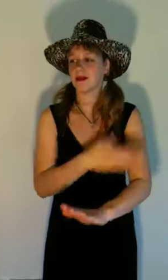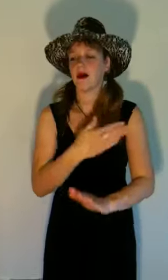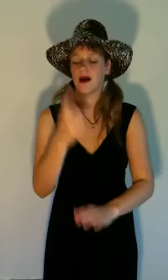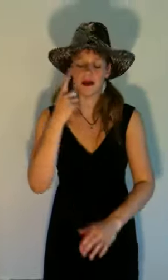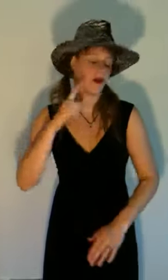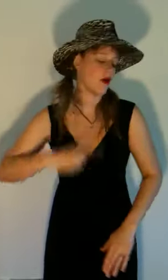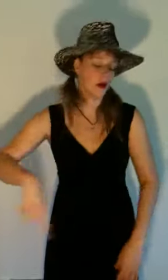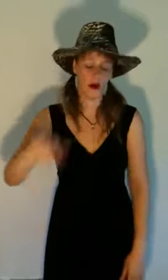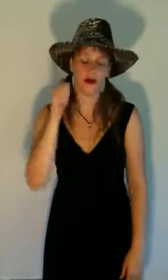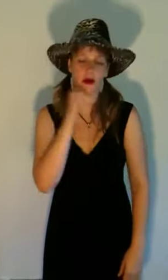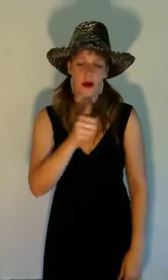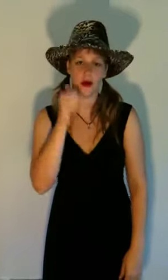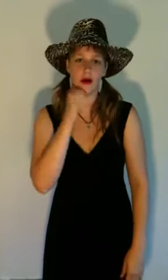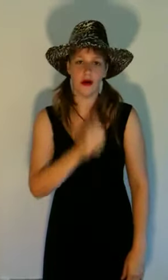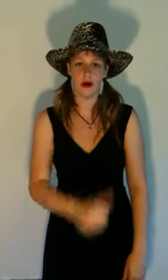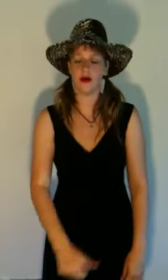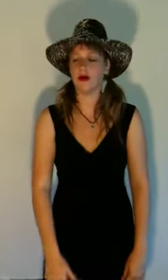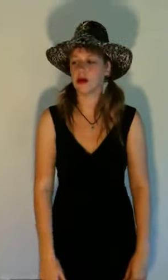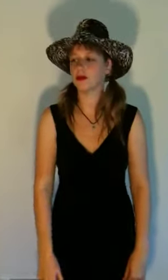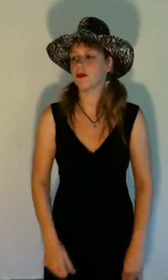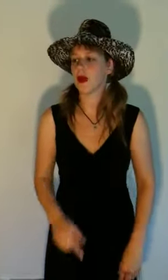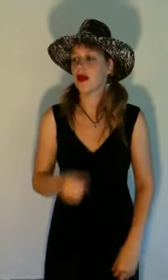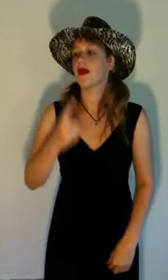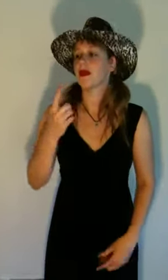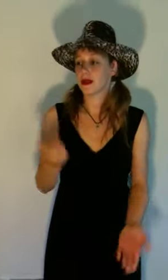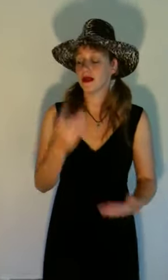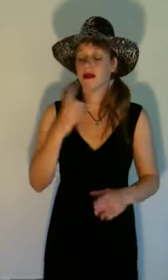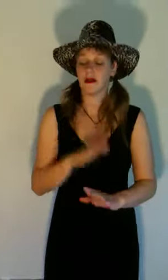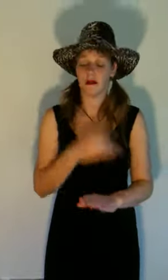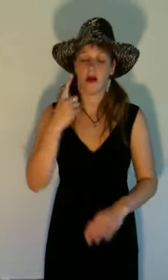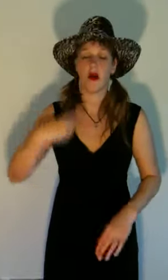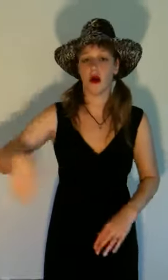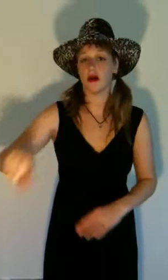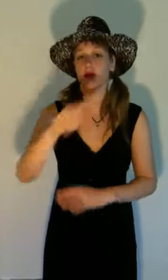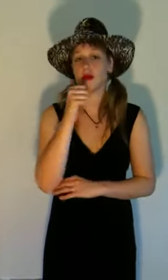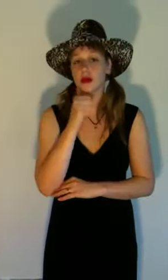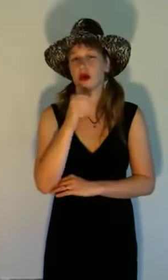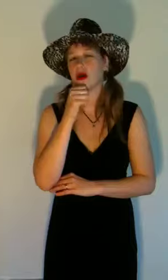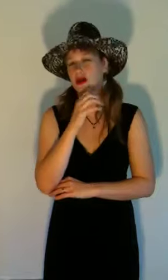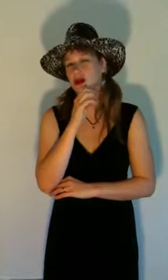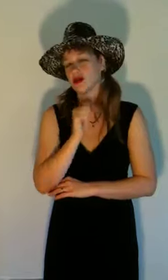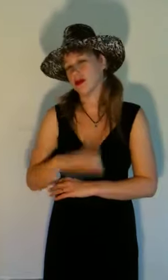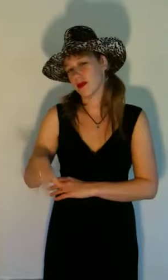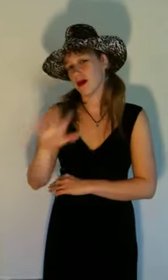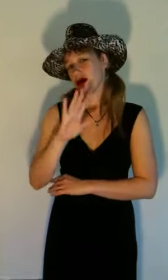one's for the girls This is for all you girls about 25